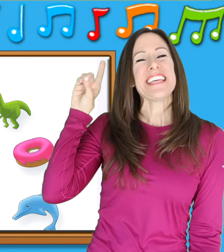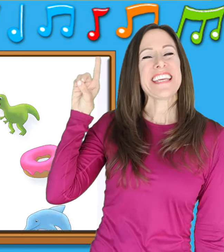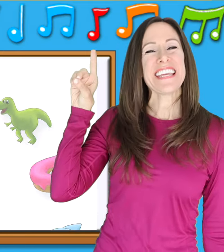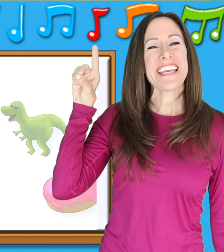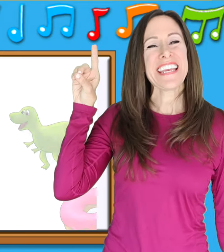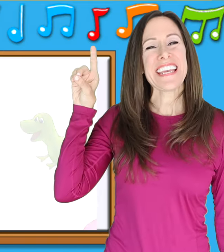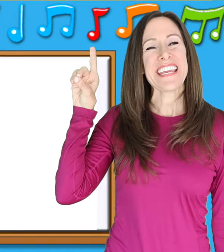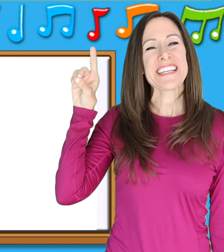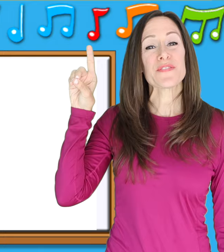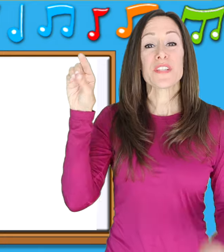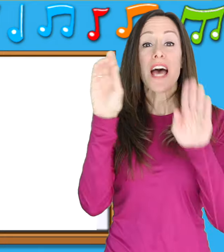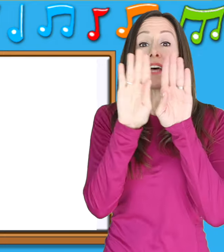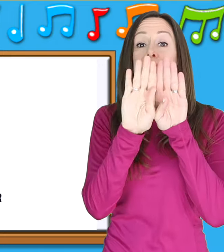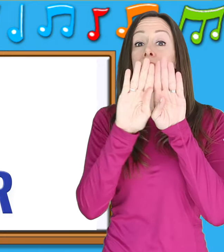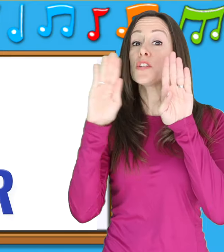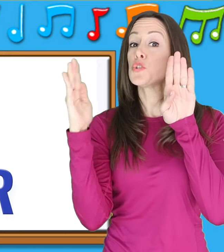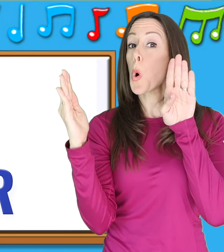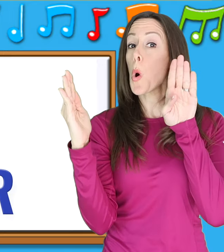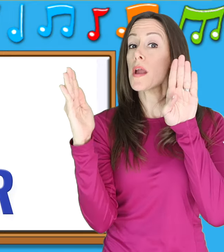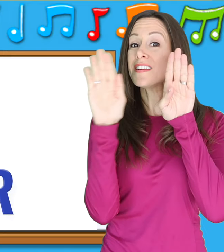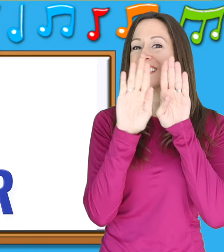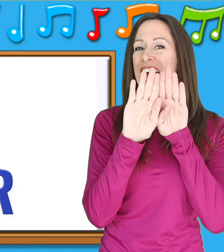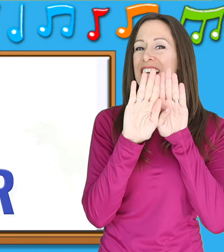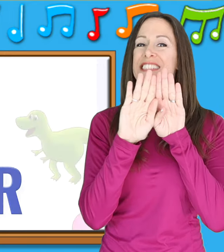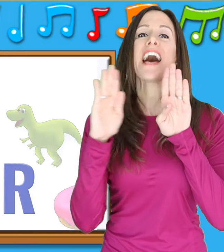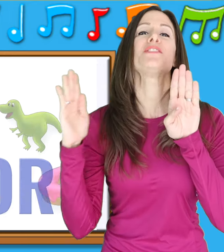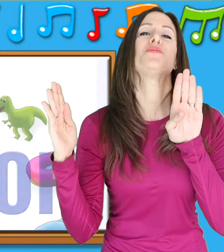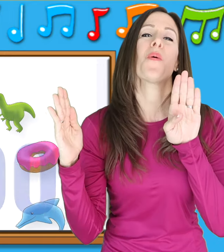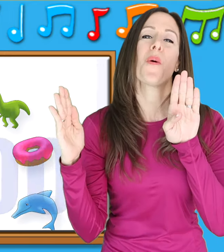is for d-d-door, d-d-door